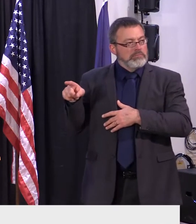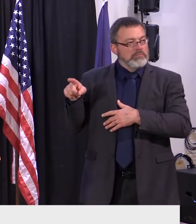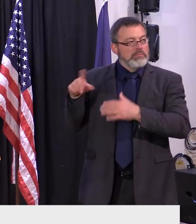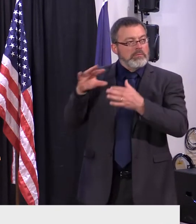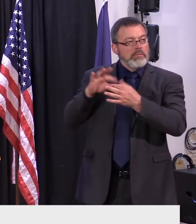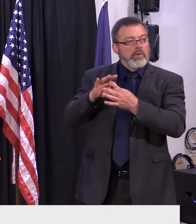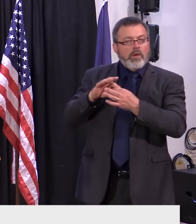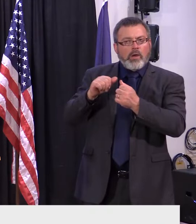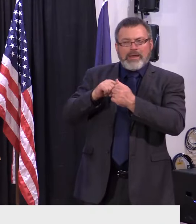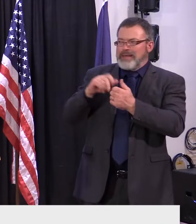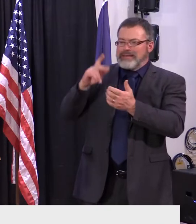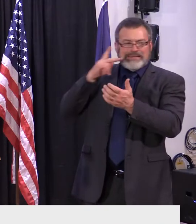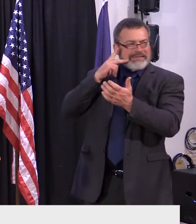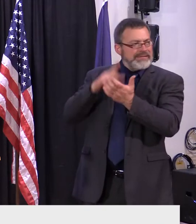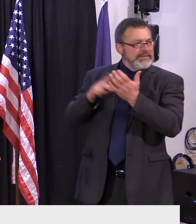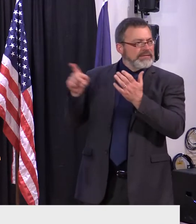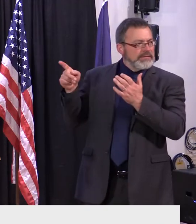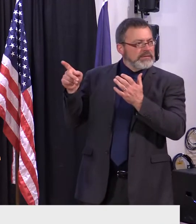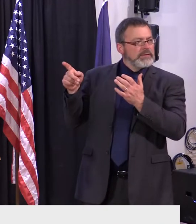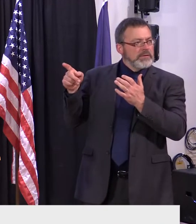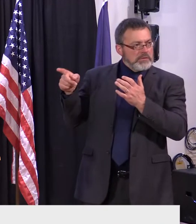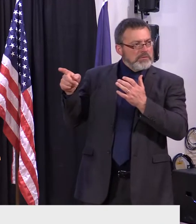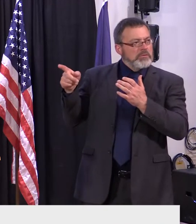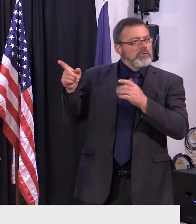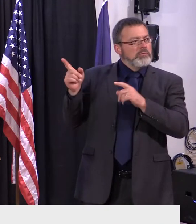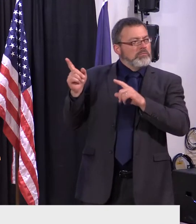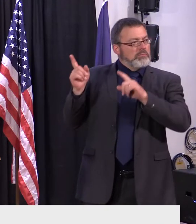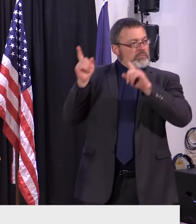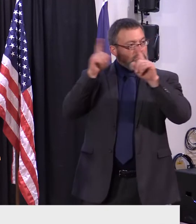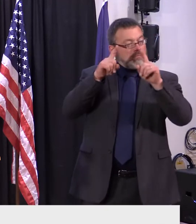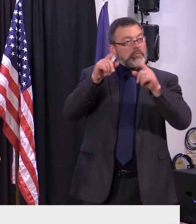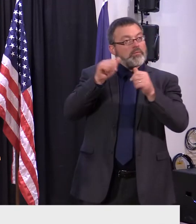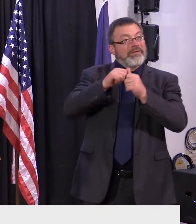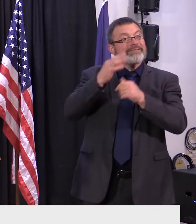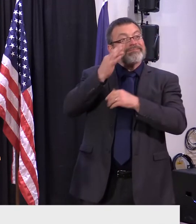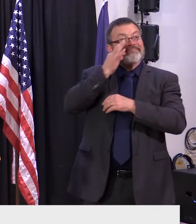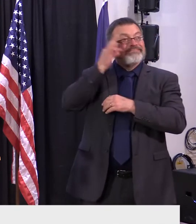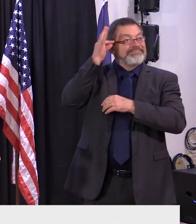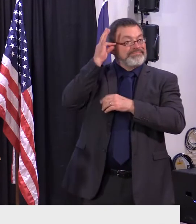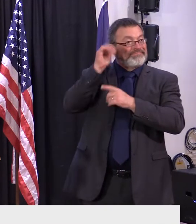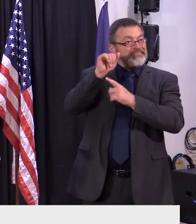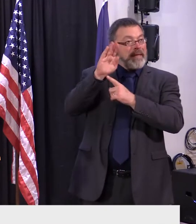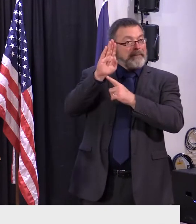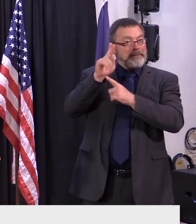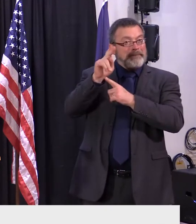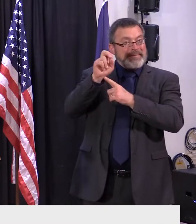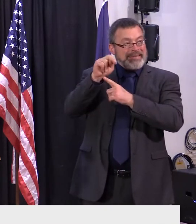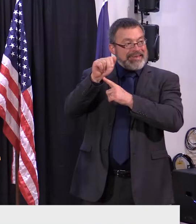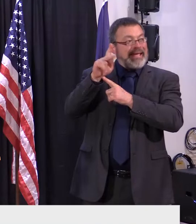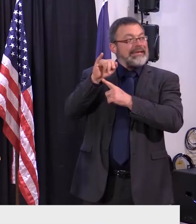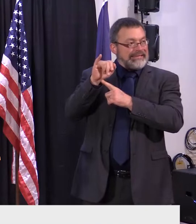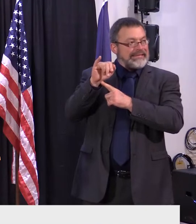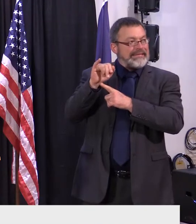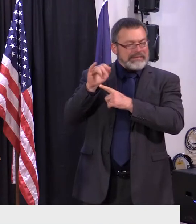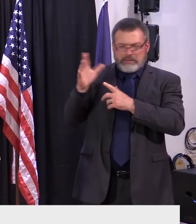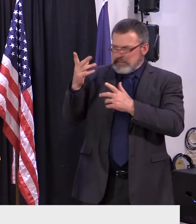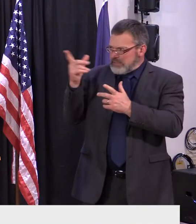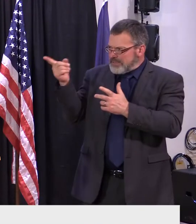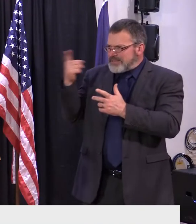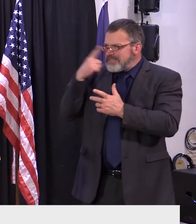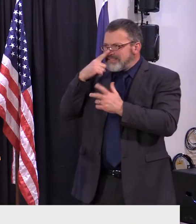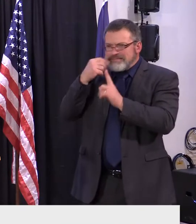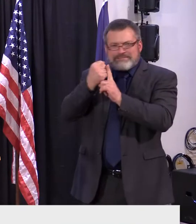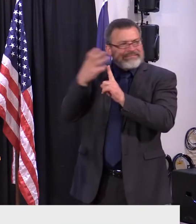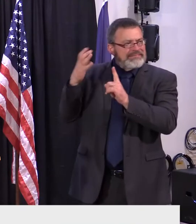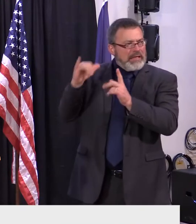to sitting for a meeting with the Abenakis of Odonok. Can you tell me more about that, what the nature of that would be? Yeah, I mean, let